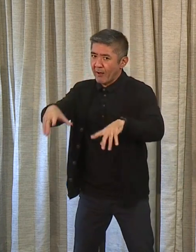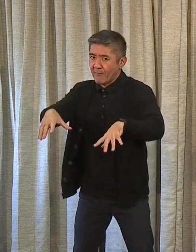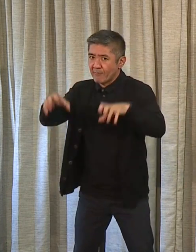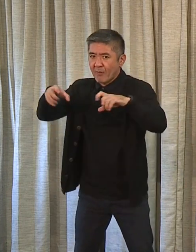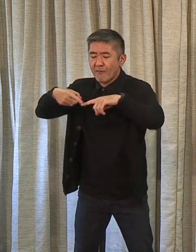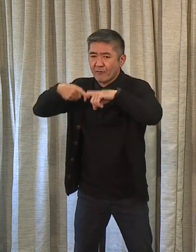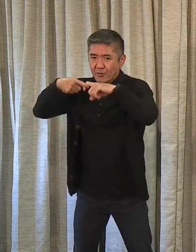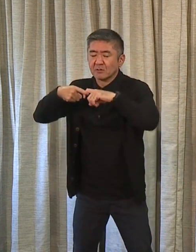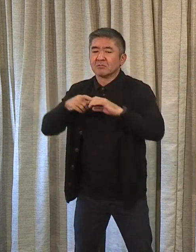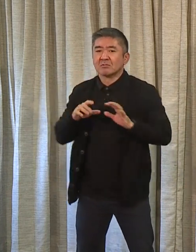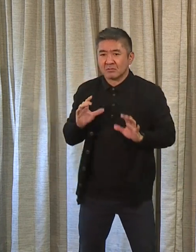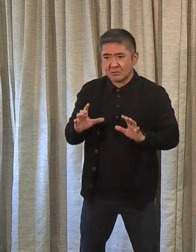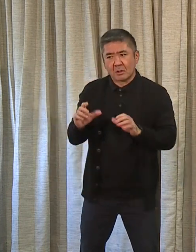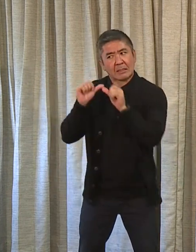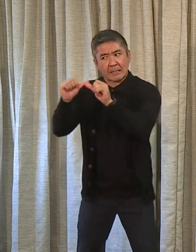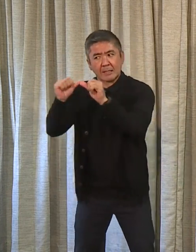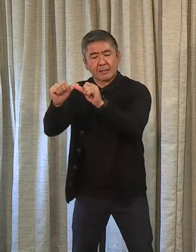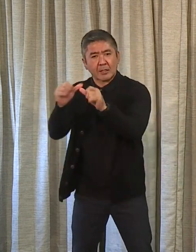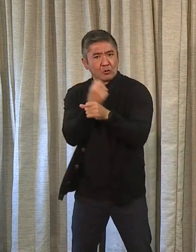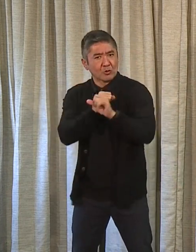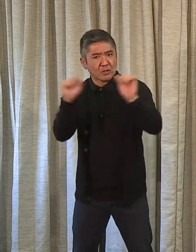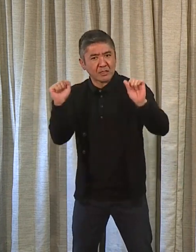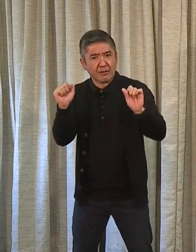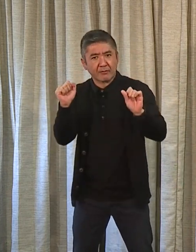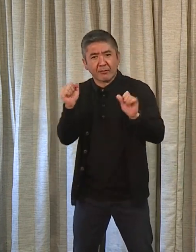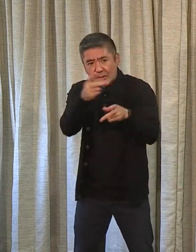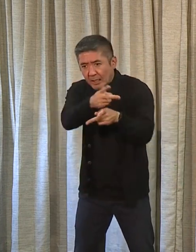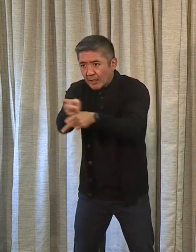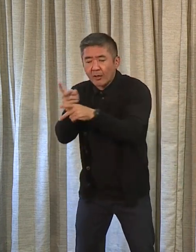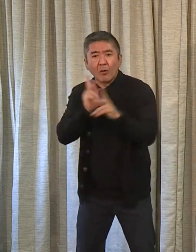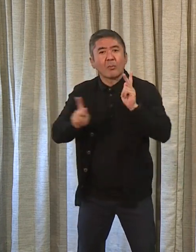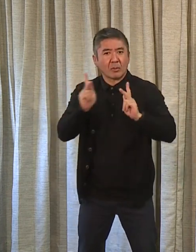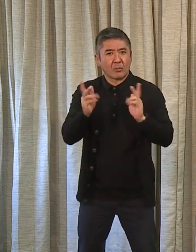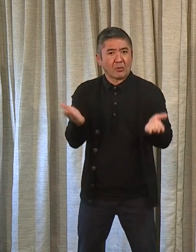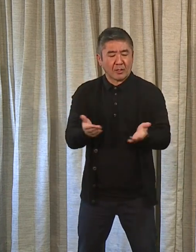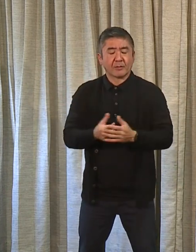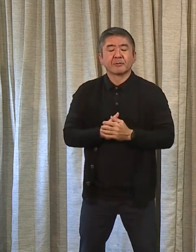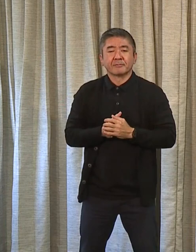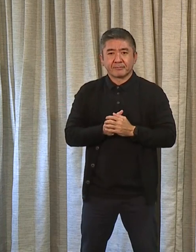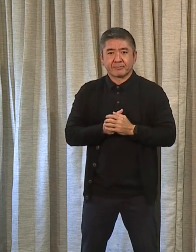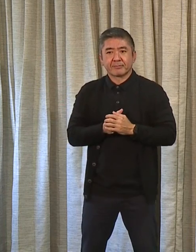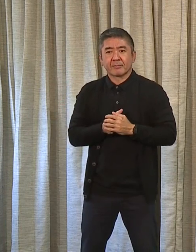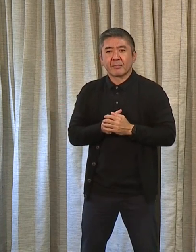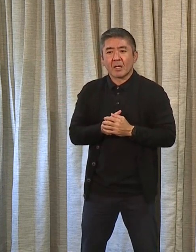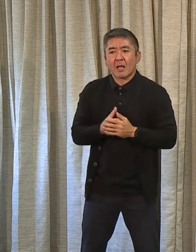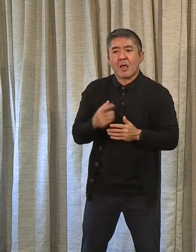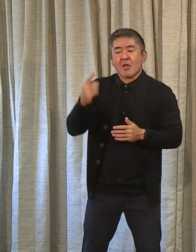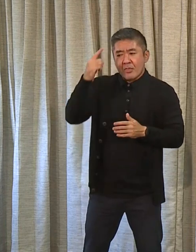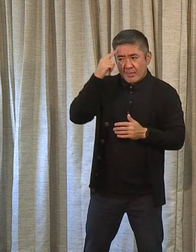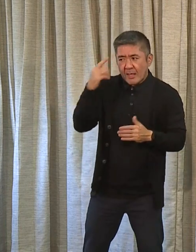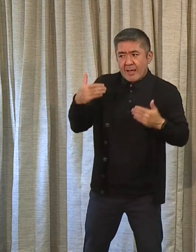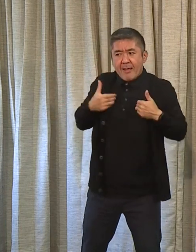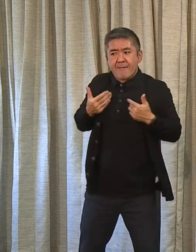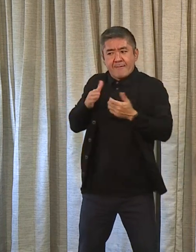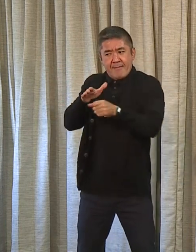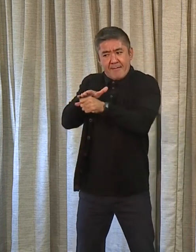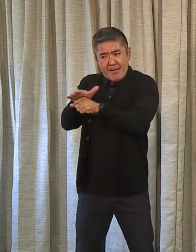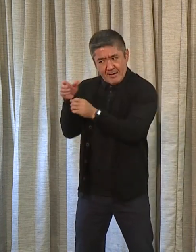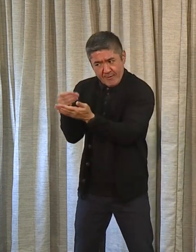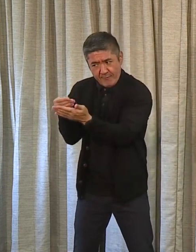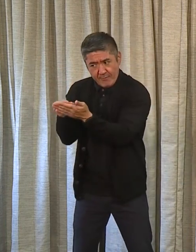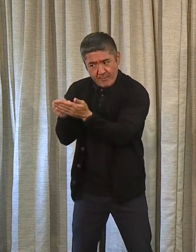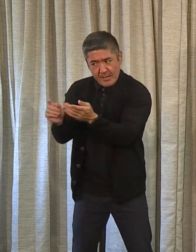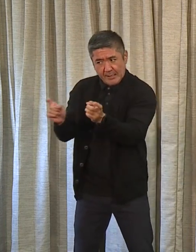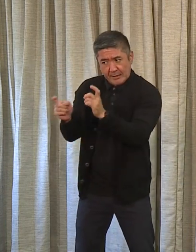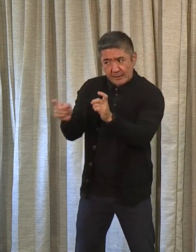for the safety and security of the people who live on this island. And at the same time, as I said, we think there's enough flex in our budget that we can